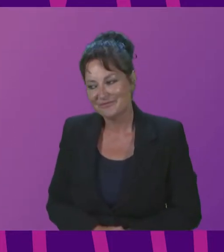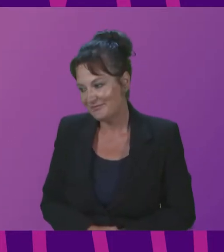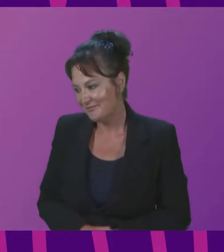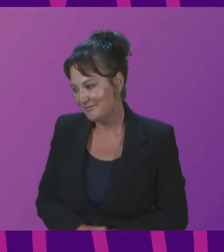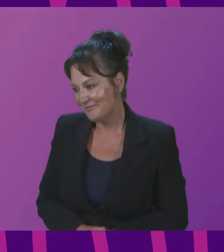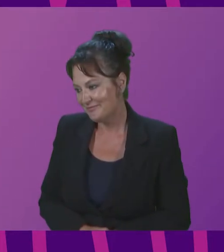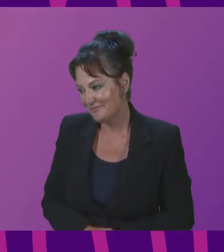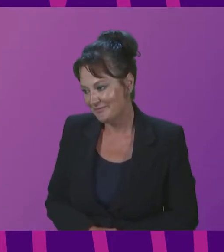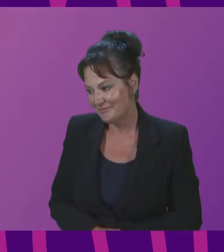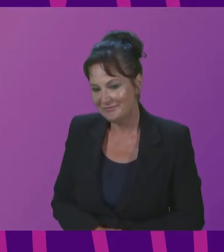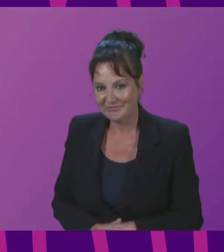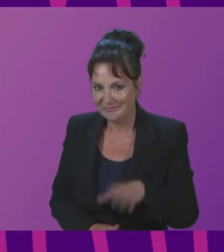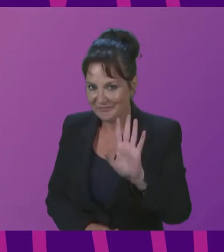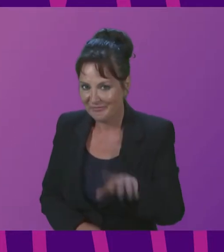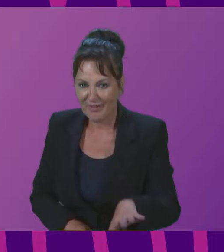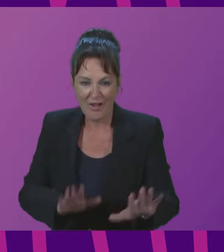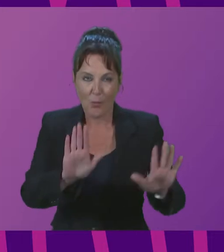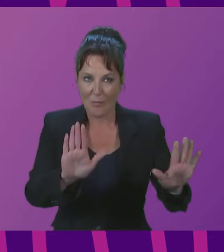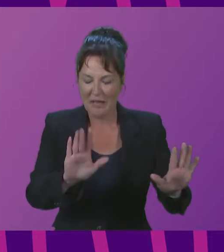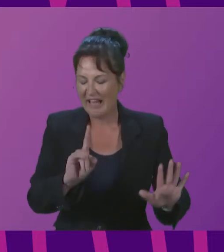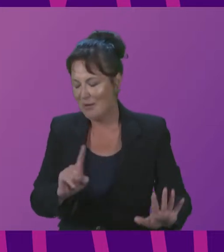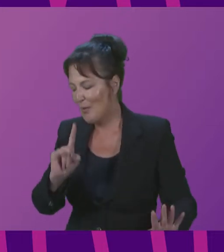Fainty so I've got a laptop it's going to take a second